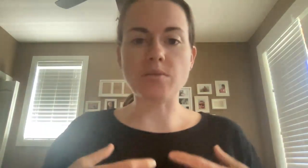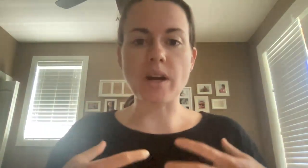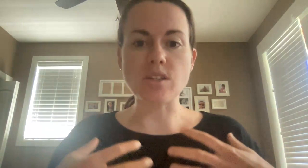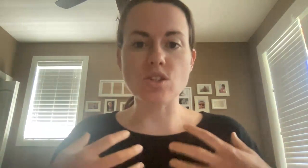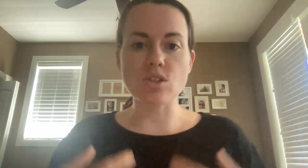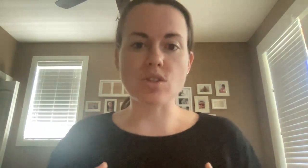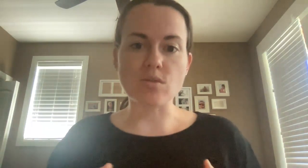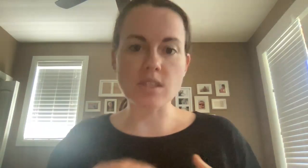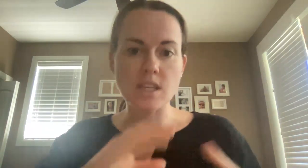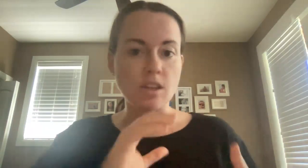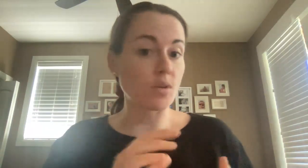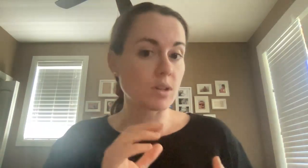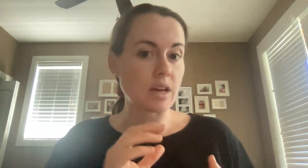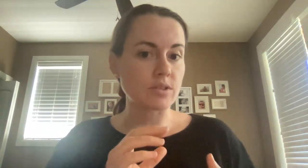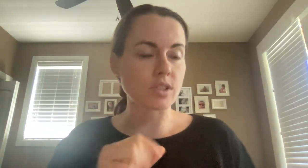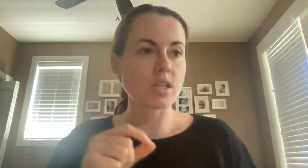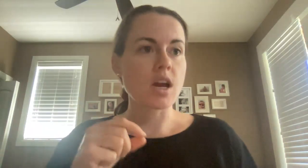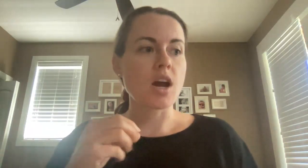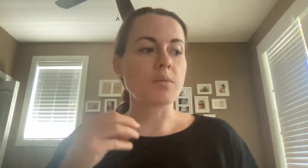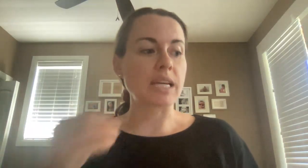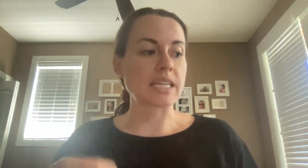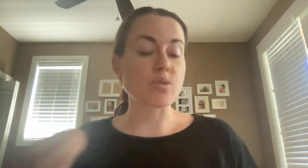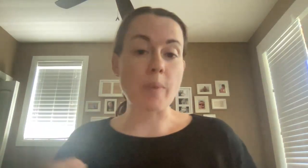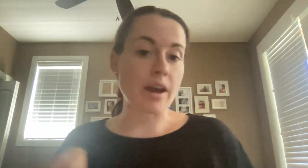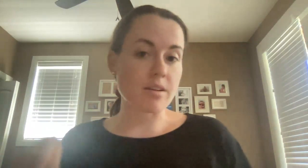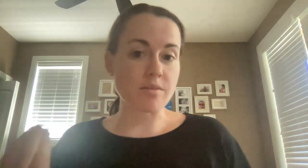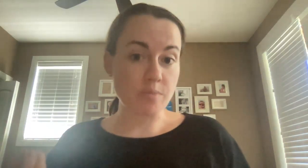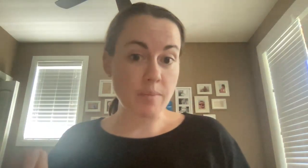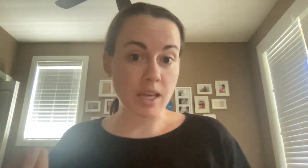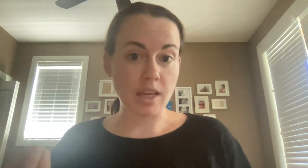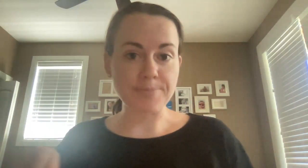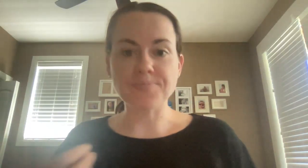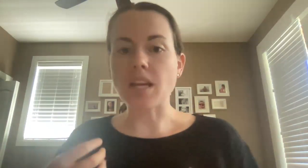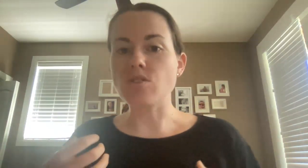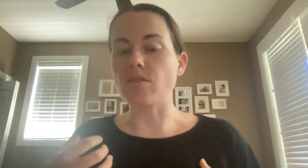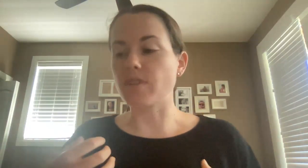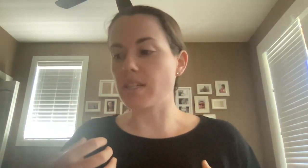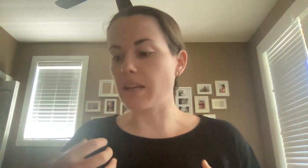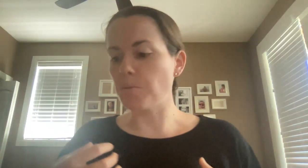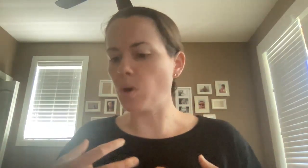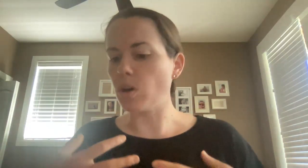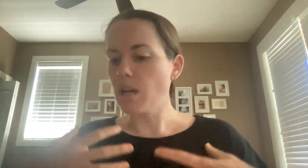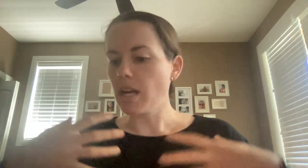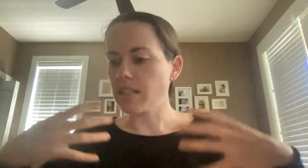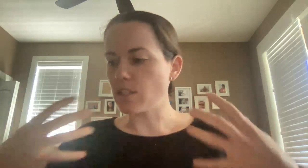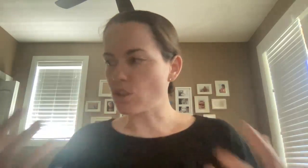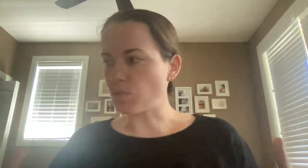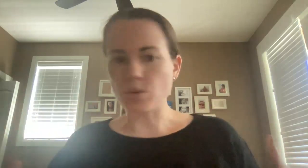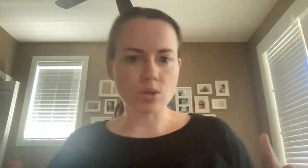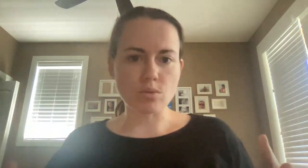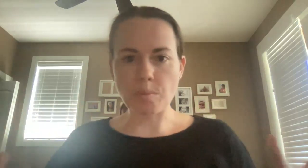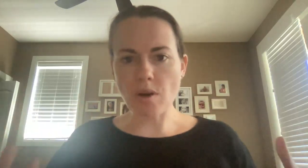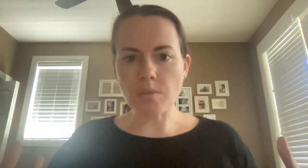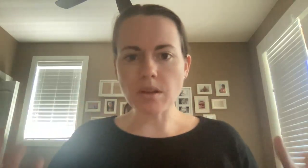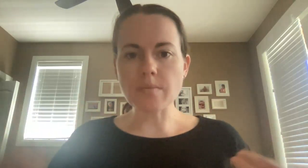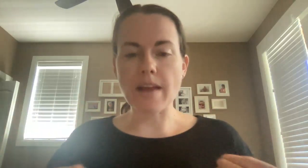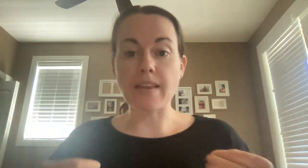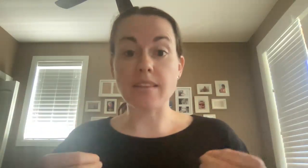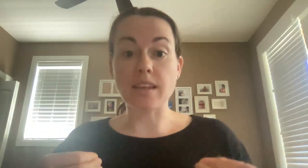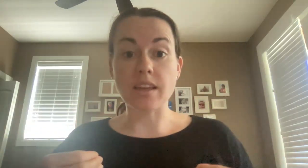was students in lower levels will get into a pattern of mimicking. So for example, teachers will do a problem and then the